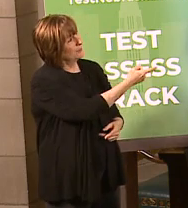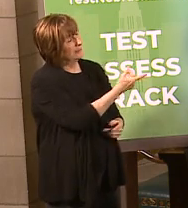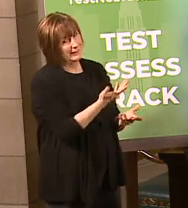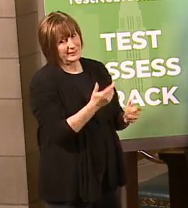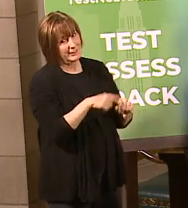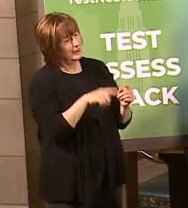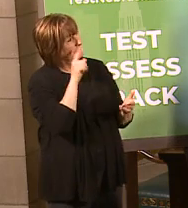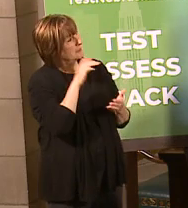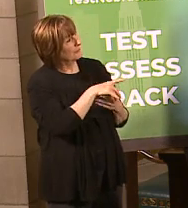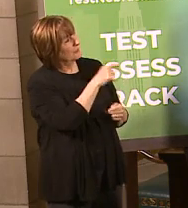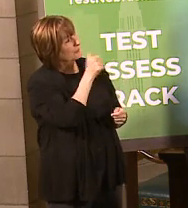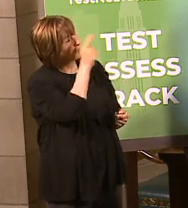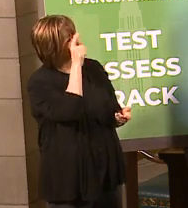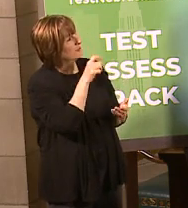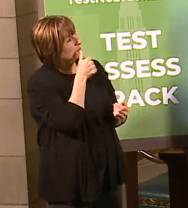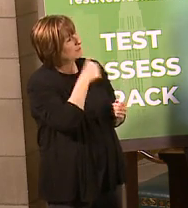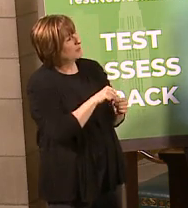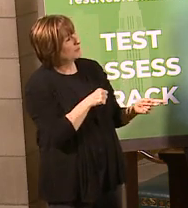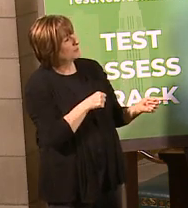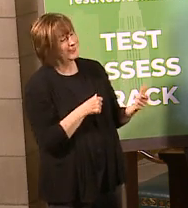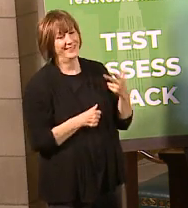can't believe you don't. So...